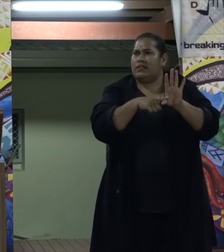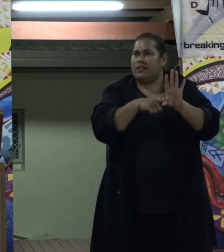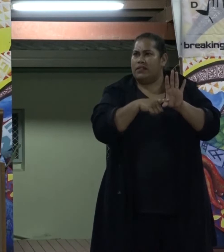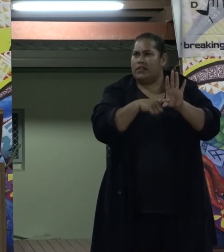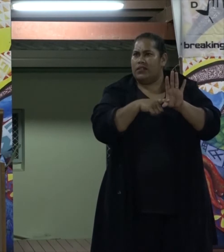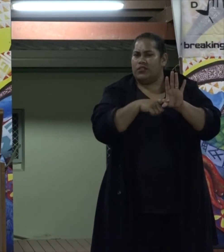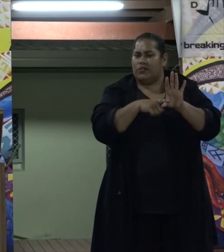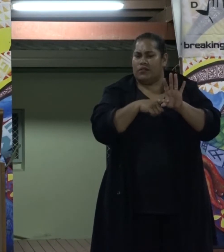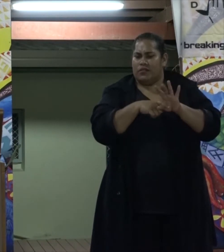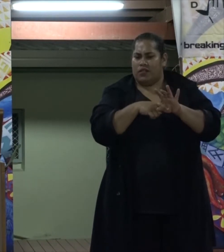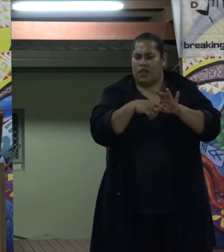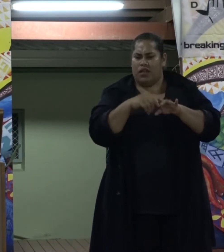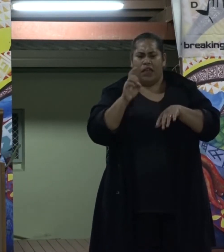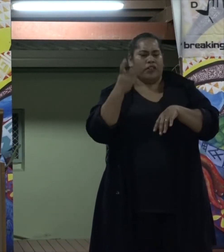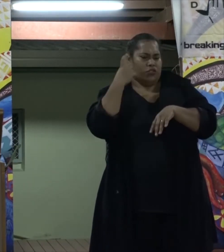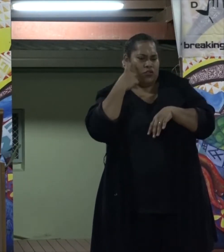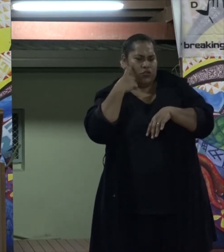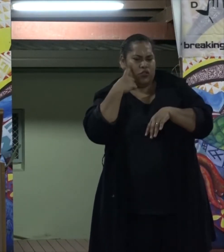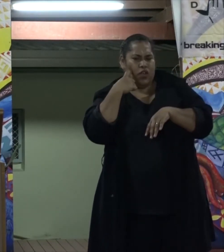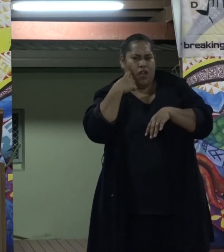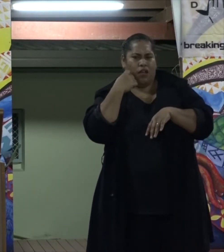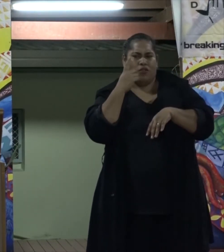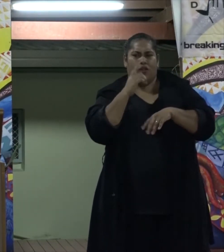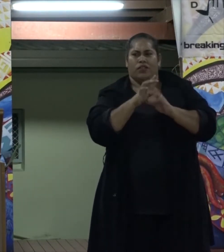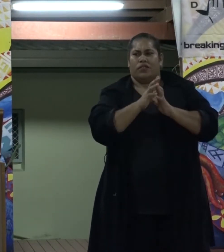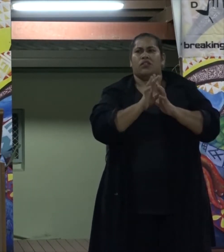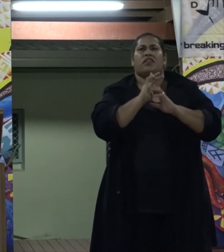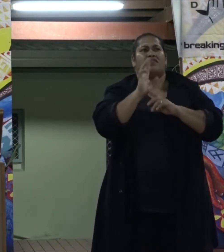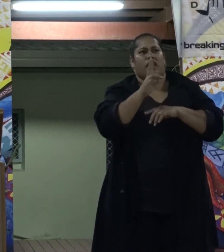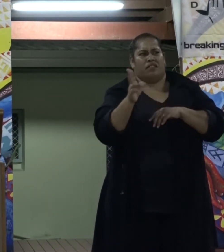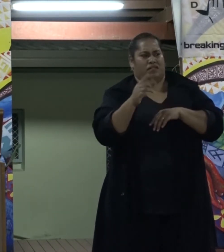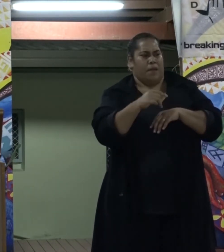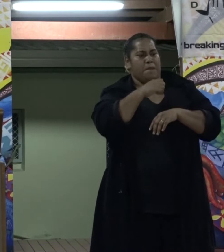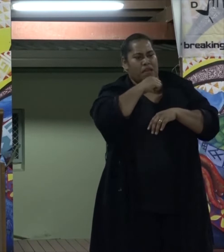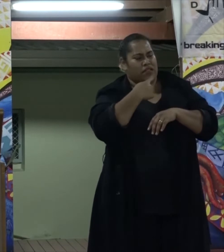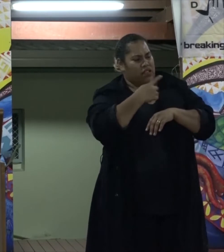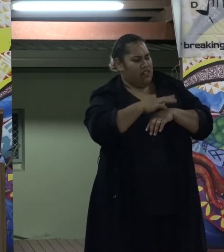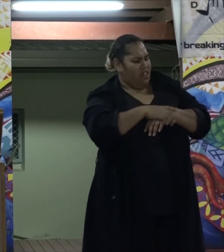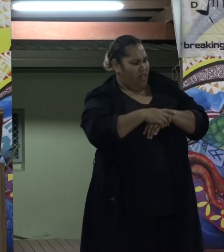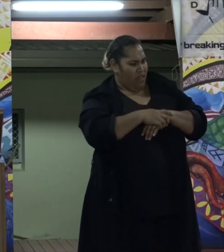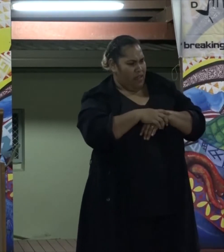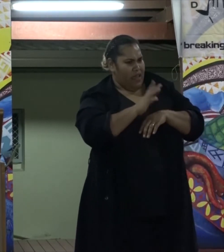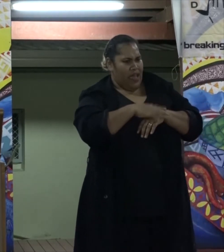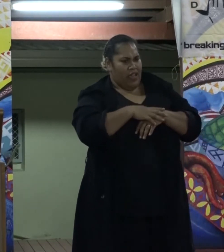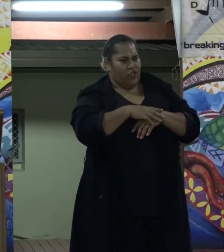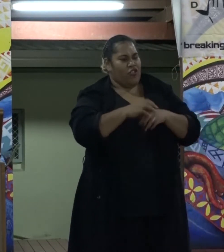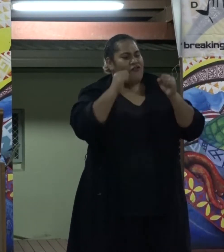session in Fiji, I failed to do a chin-up, and a male trainer bluntly told me that my fitness level was zero.